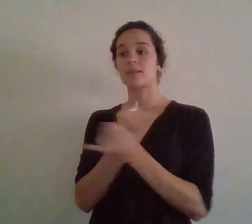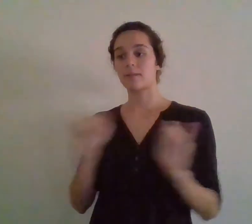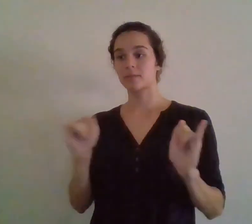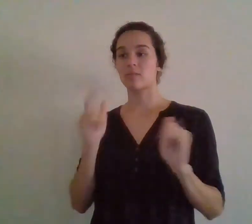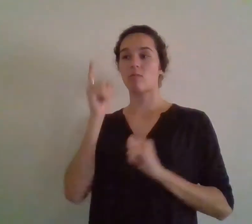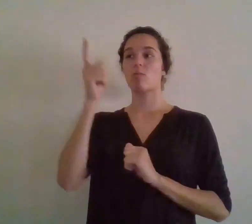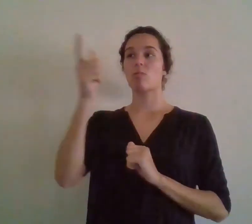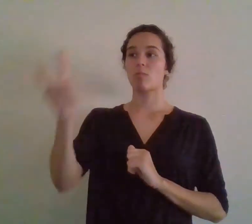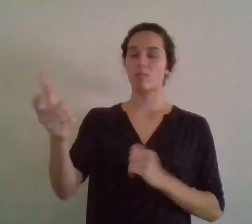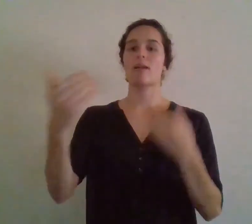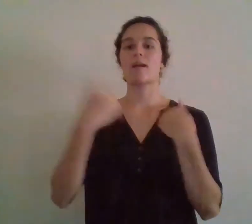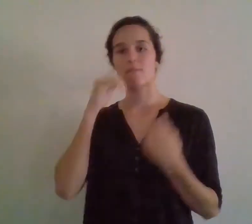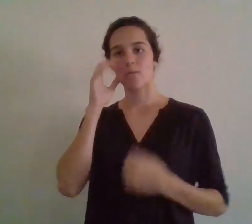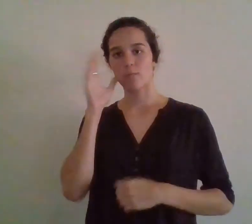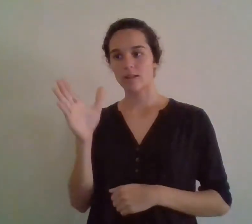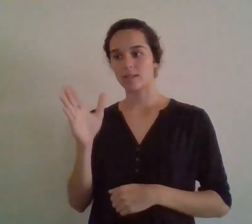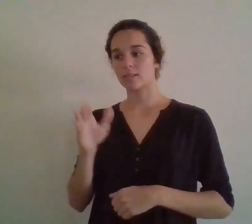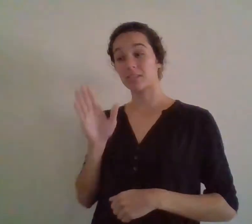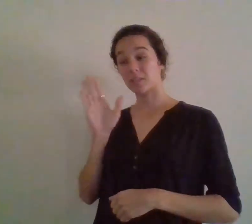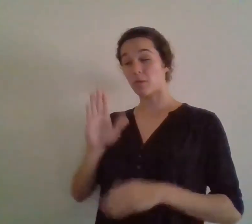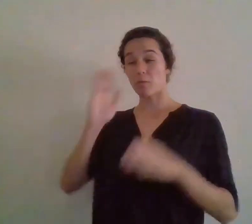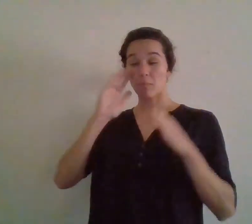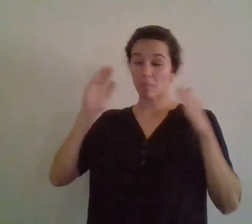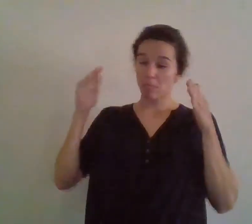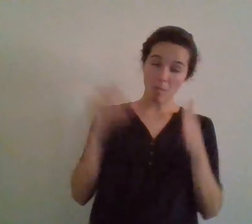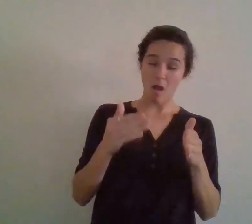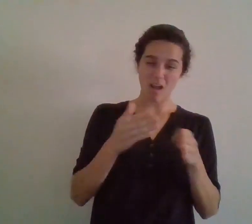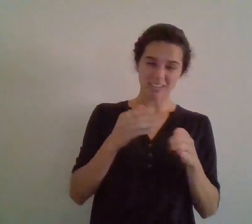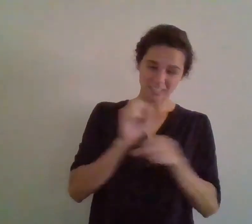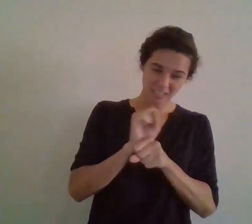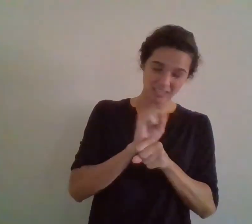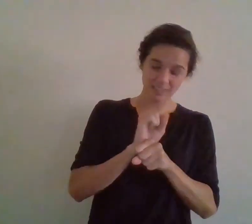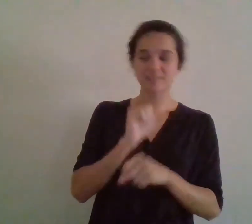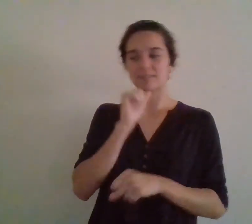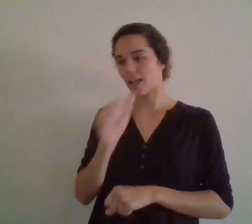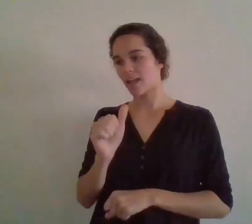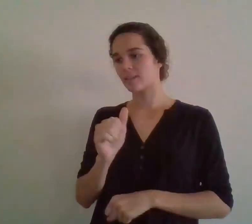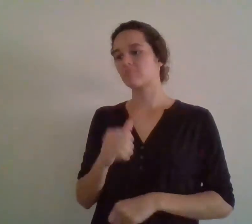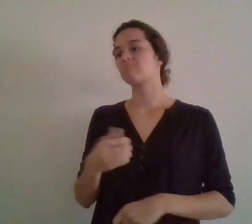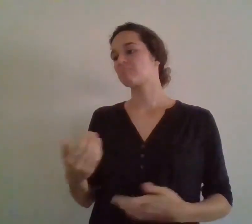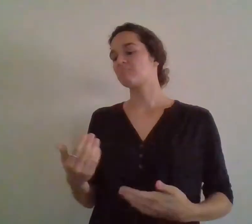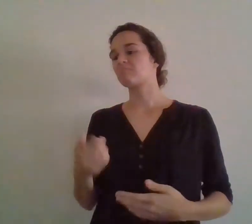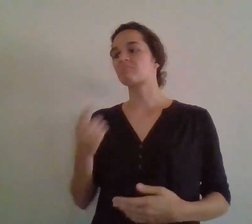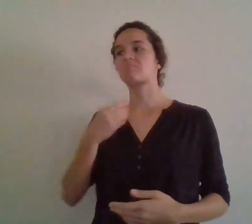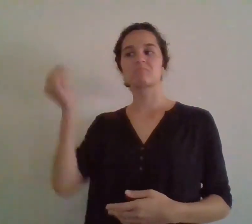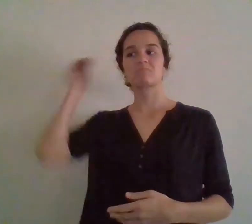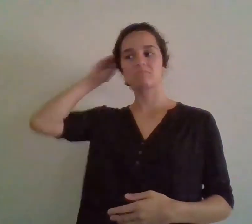later in life. It should not be one of your main focuses. It should be something on the sidelines that you use